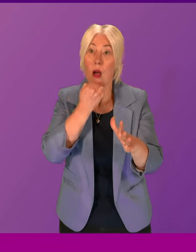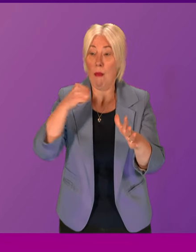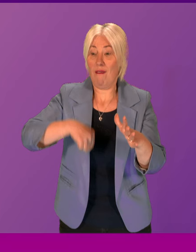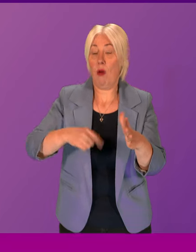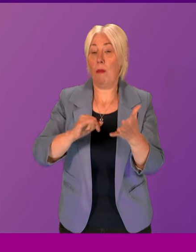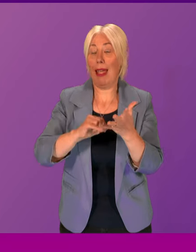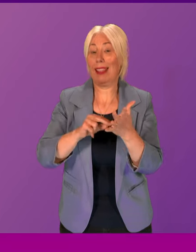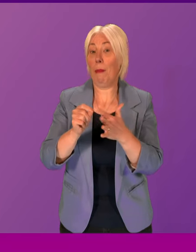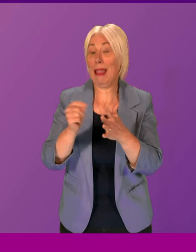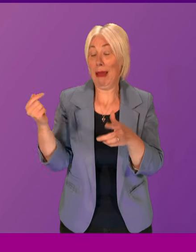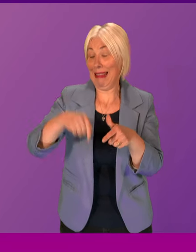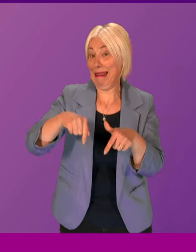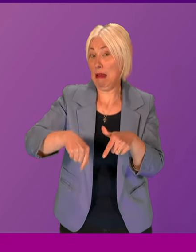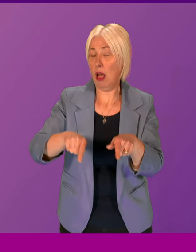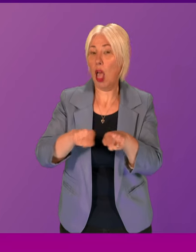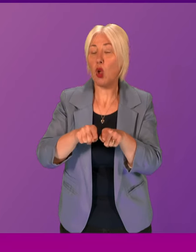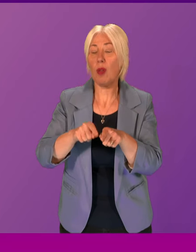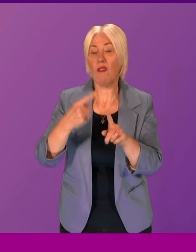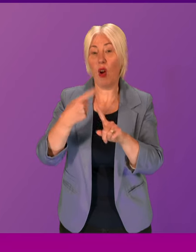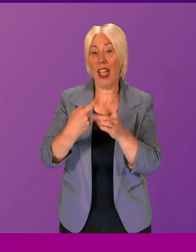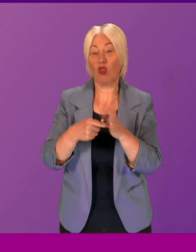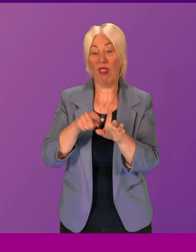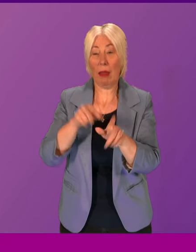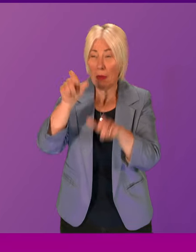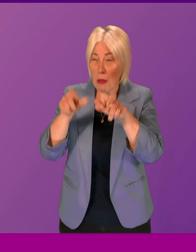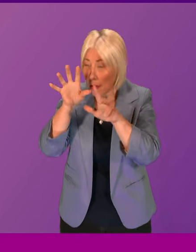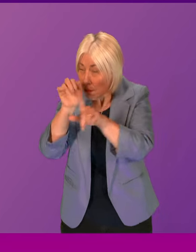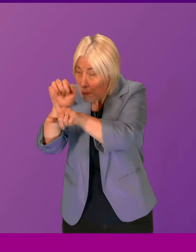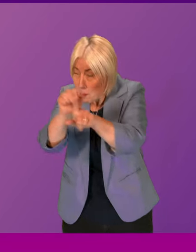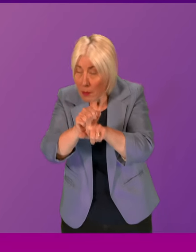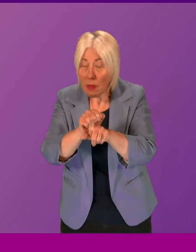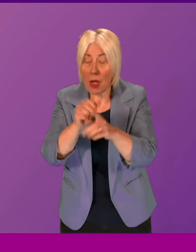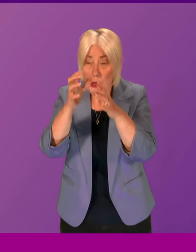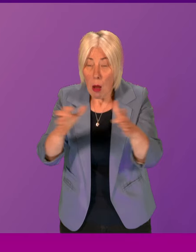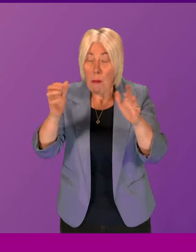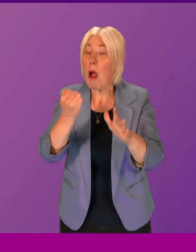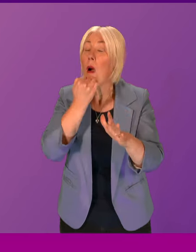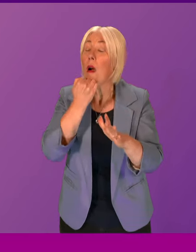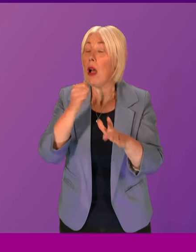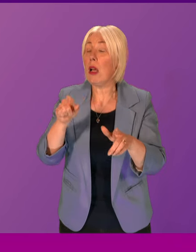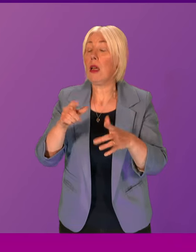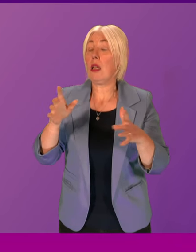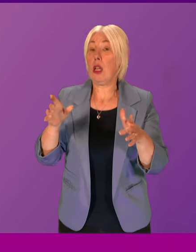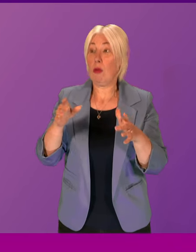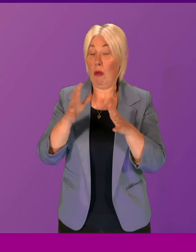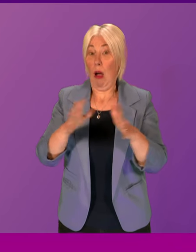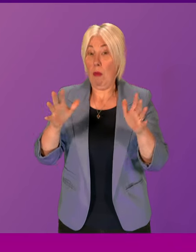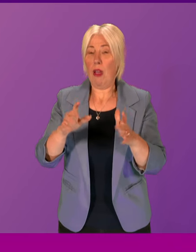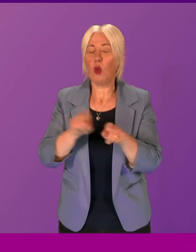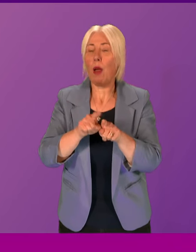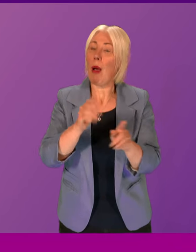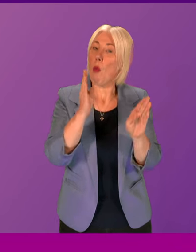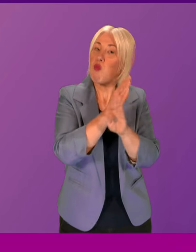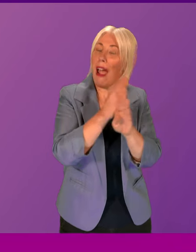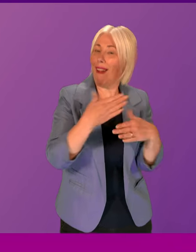position. We've increased the consultant radiologists by over 66% as well. In terms of private